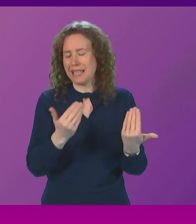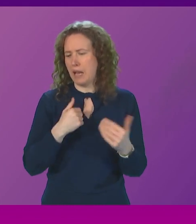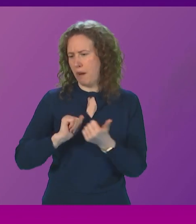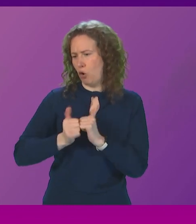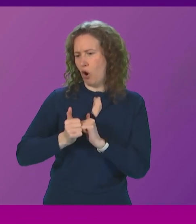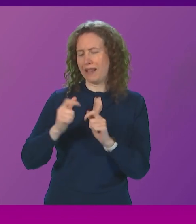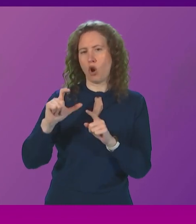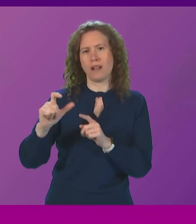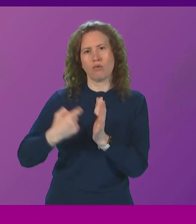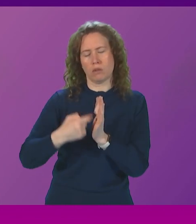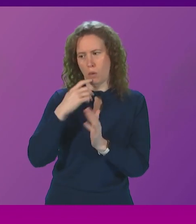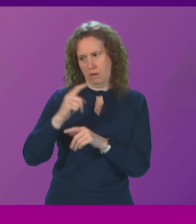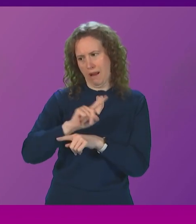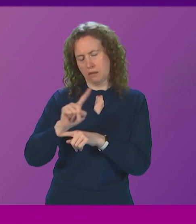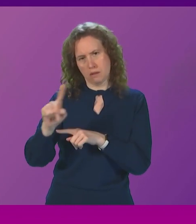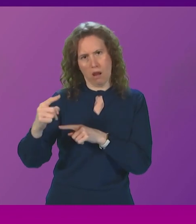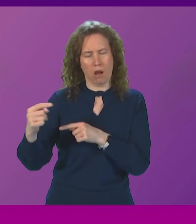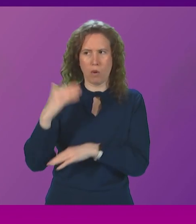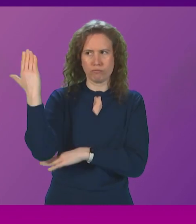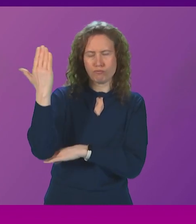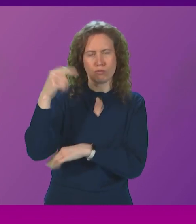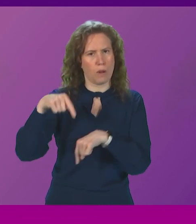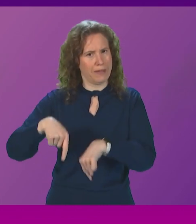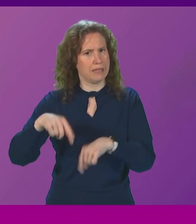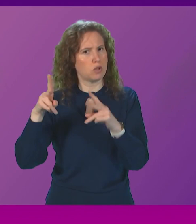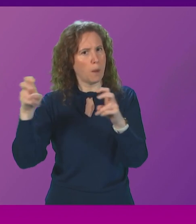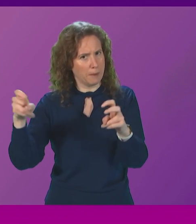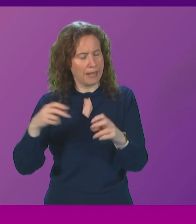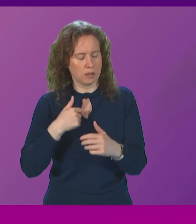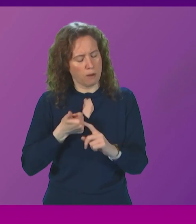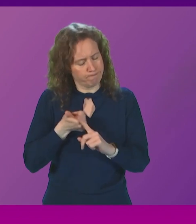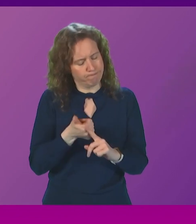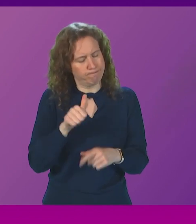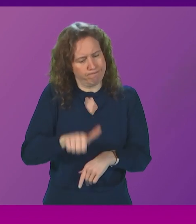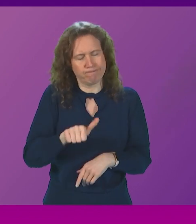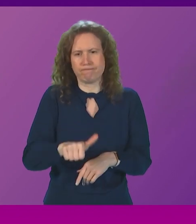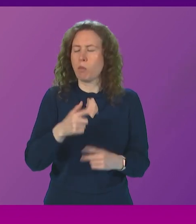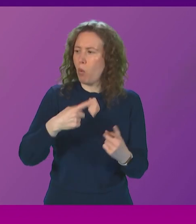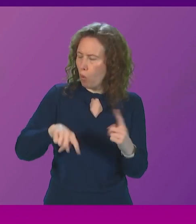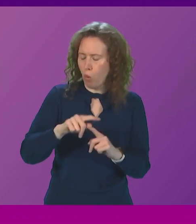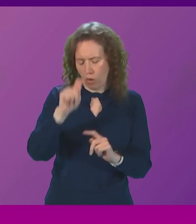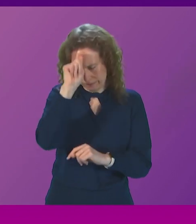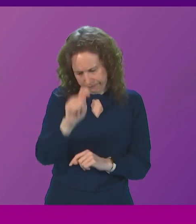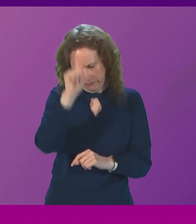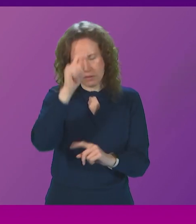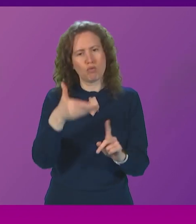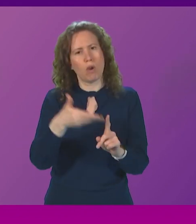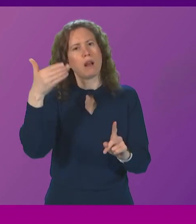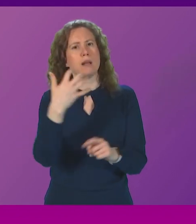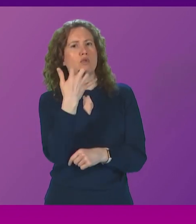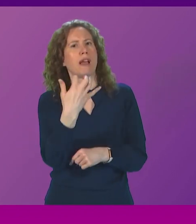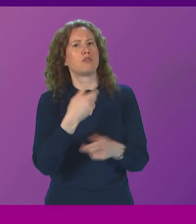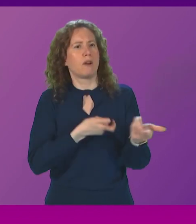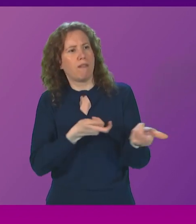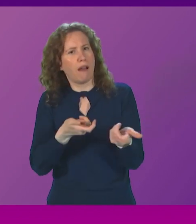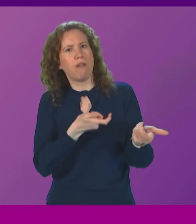speaking in a member's debate immediately after FNQs on this very issue. And we all celebrate and recognise the behaviour of our